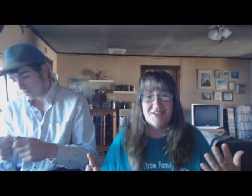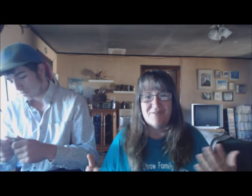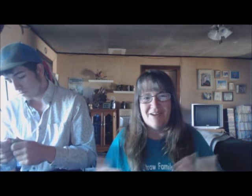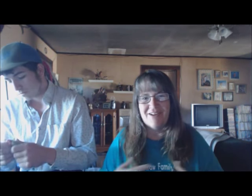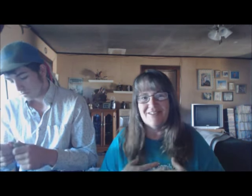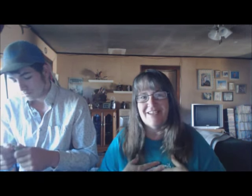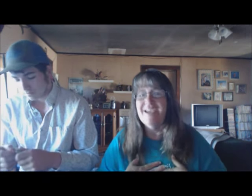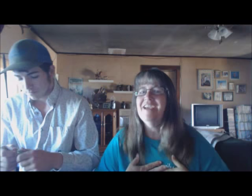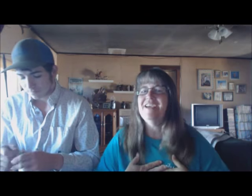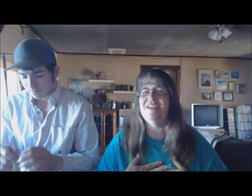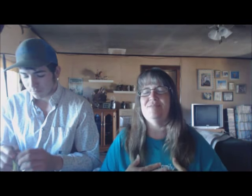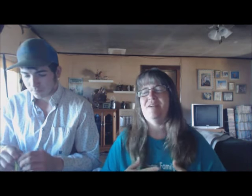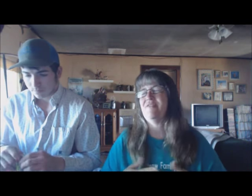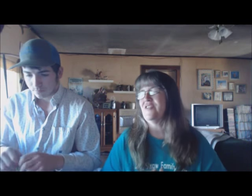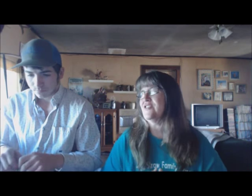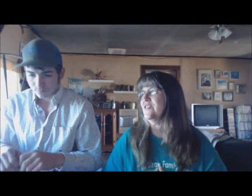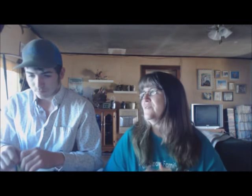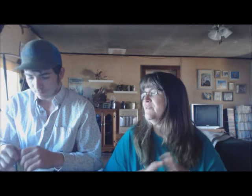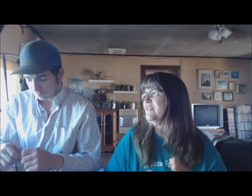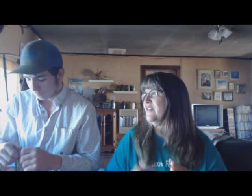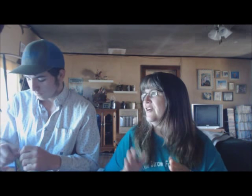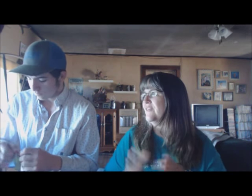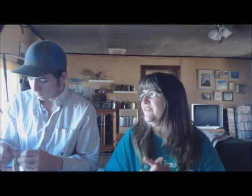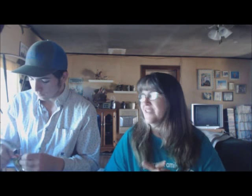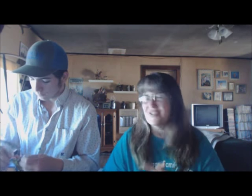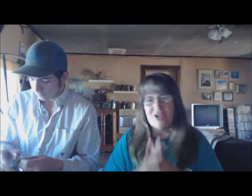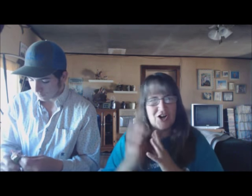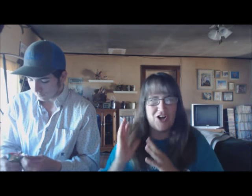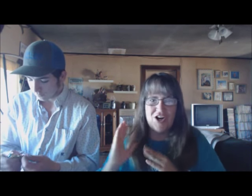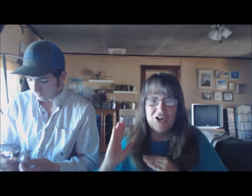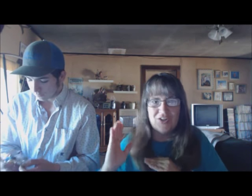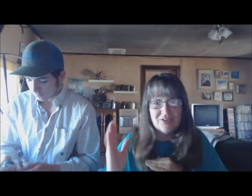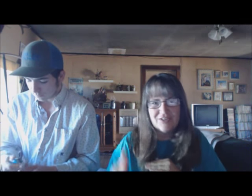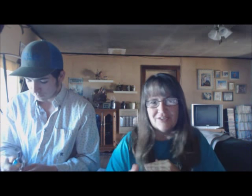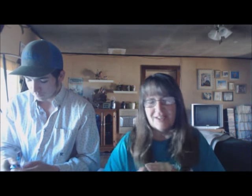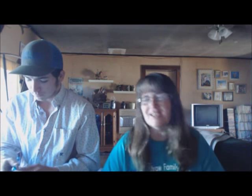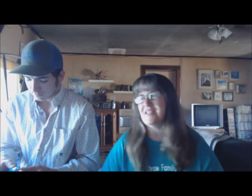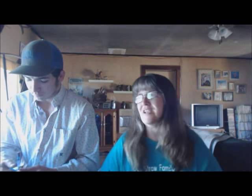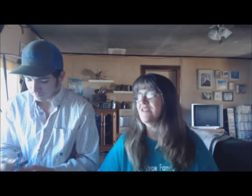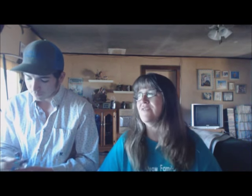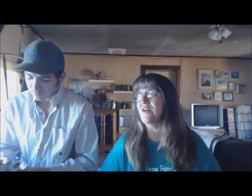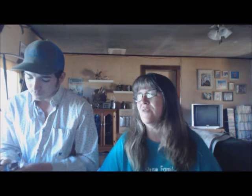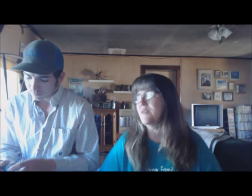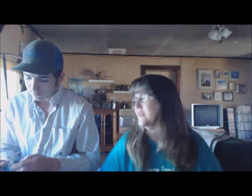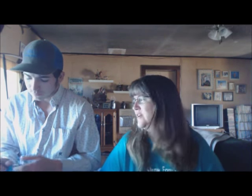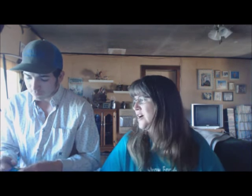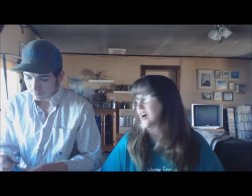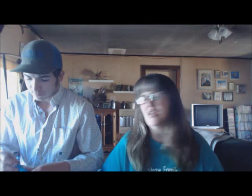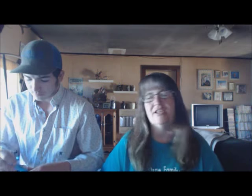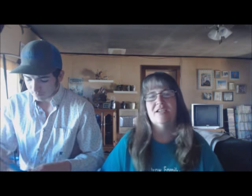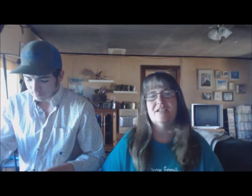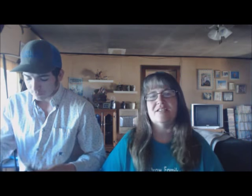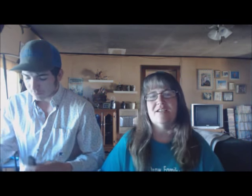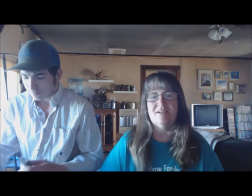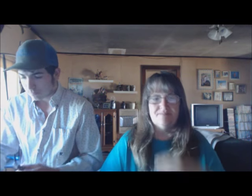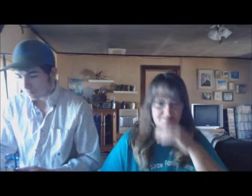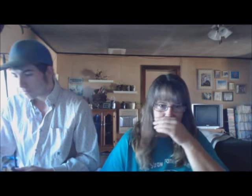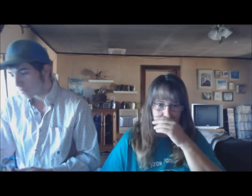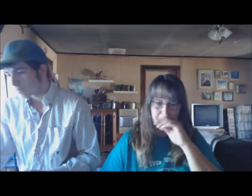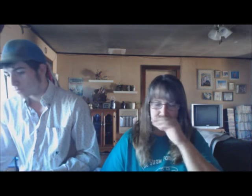So, apparently, it's my fault. So, we went along and we fixed all the things. I couldn't figure out where Holly is, um, hi,